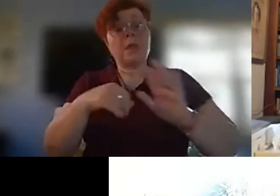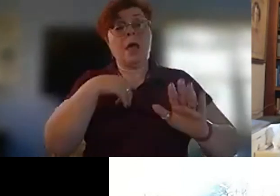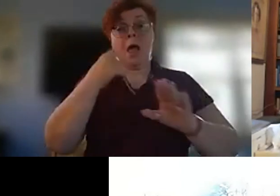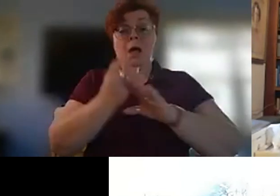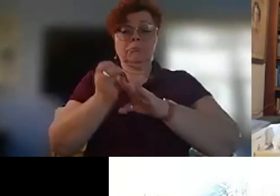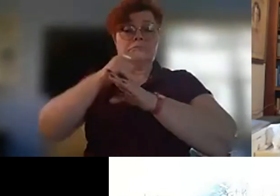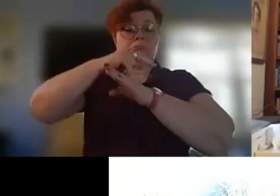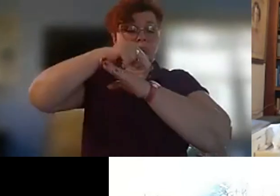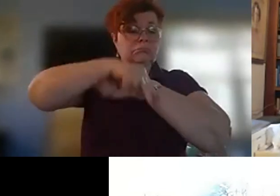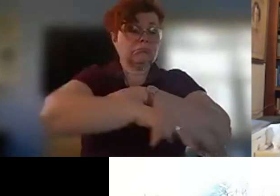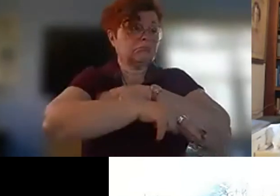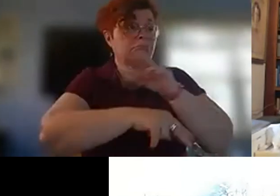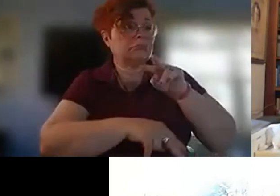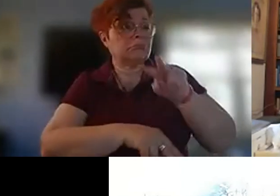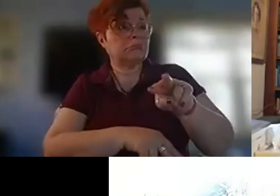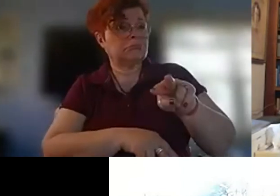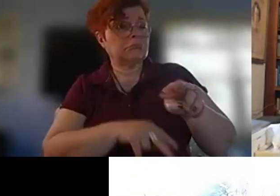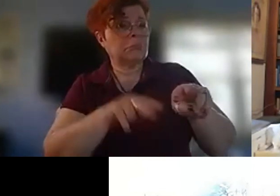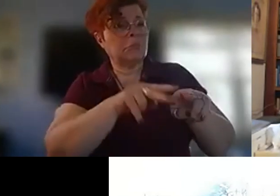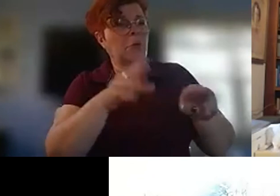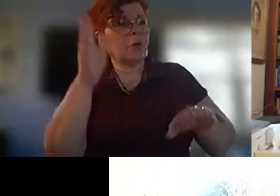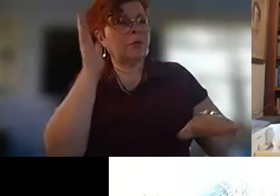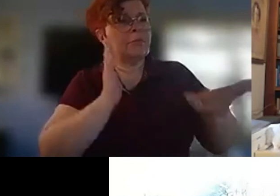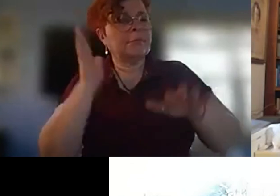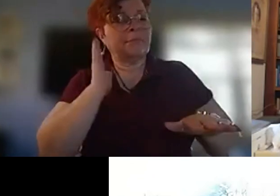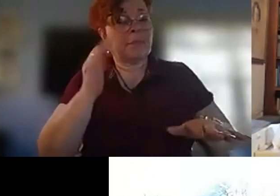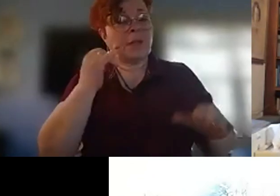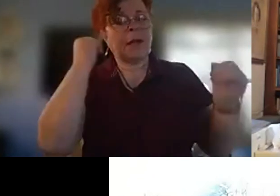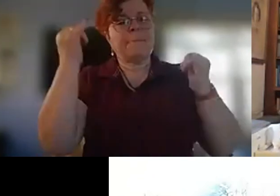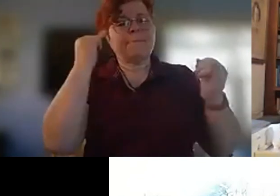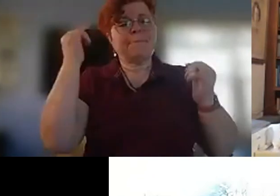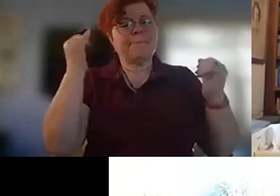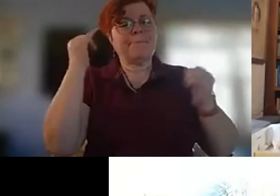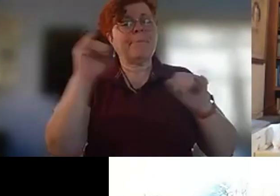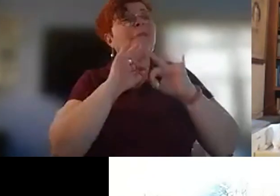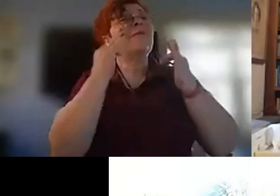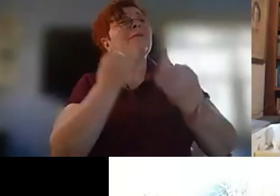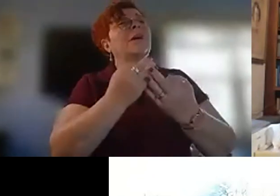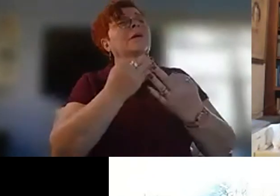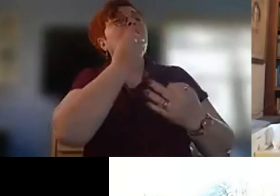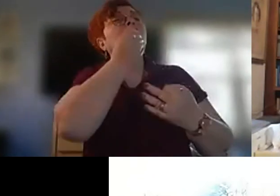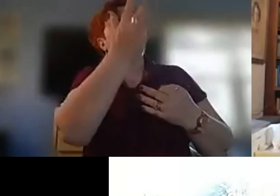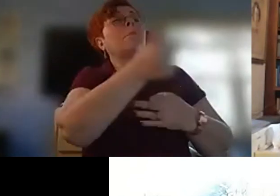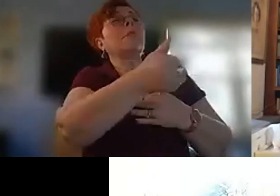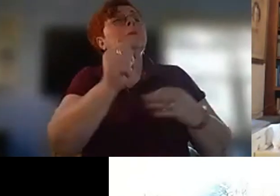and peer into the past imagining a family warming themselves by the cook fire